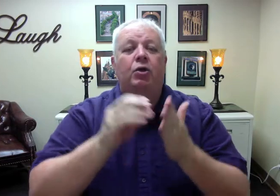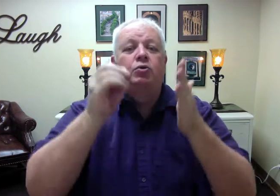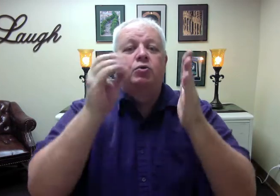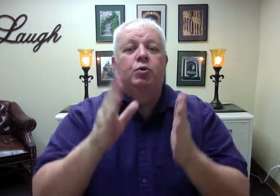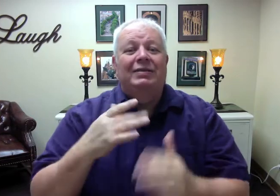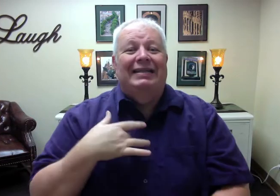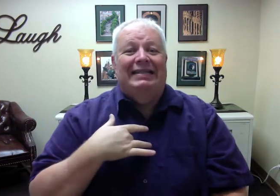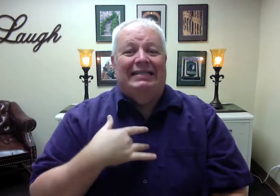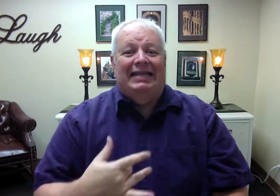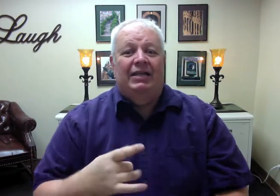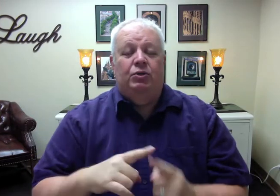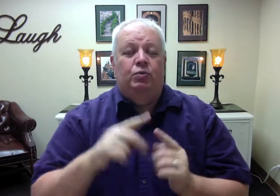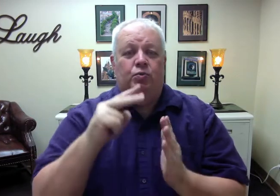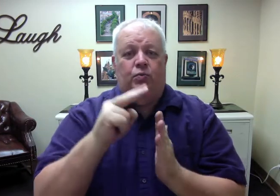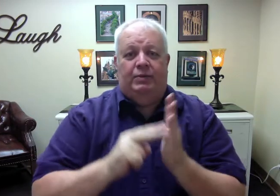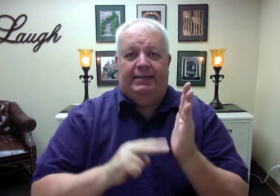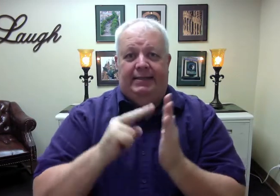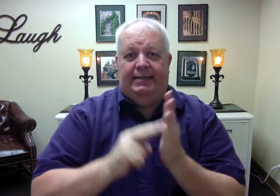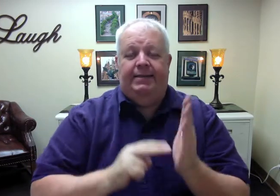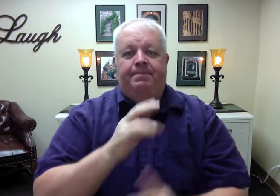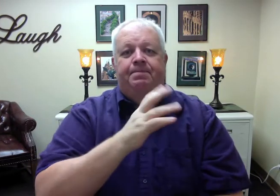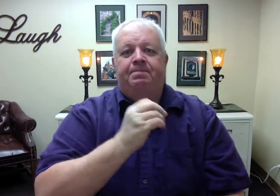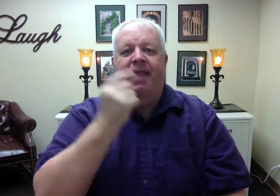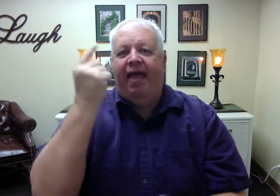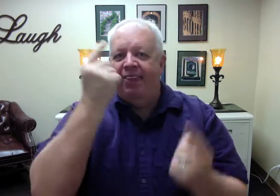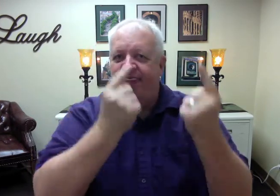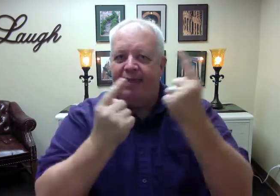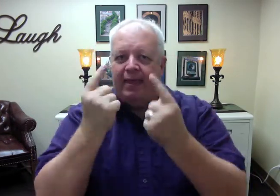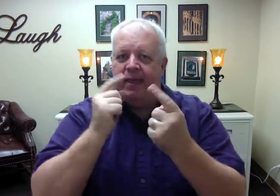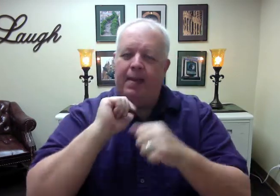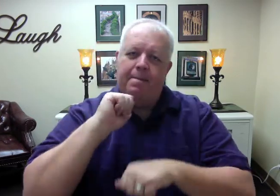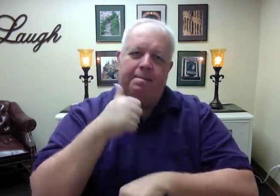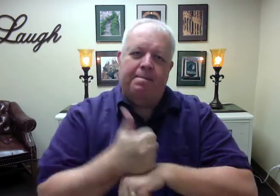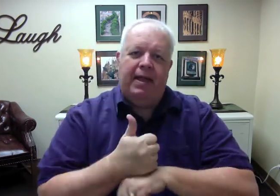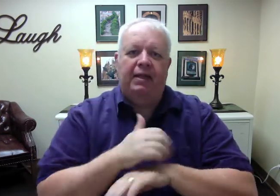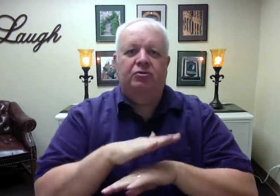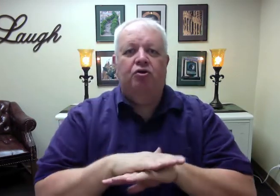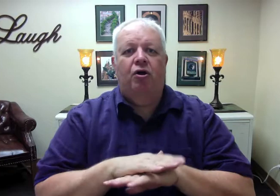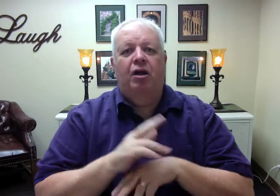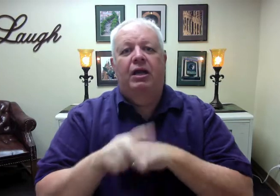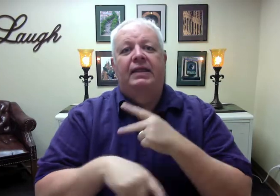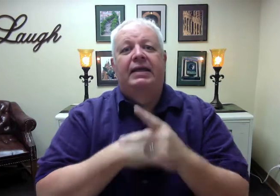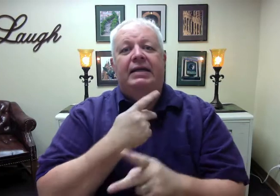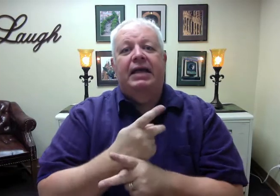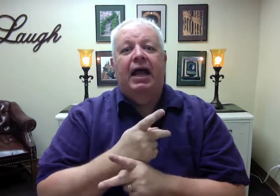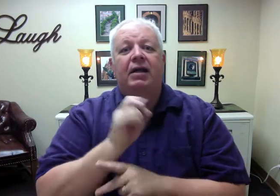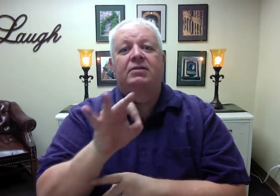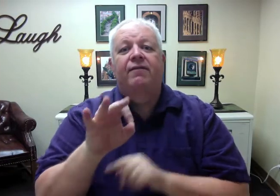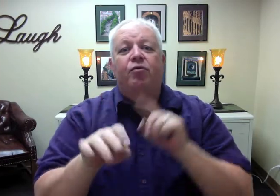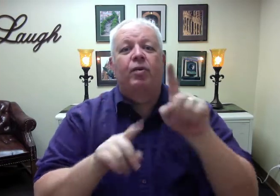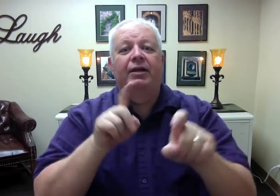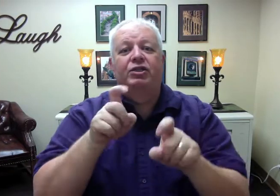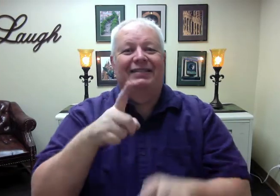to read and think based on the kinds of questions they anticipate from the teacher.